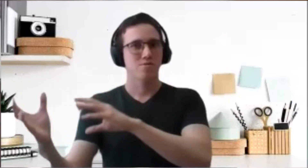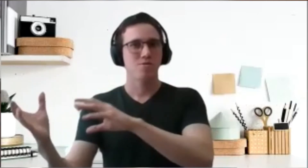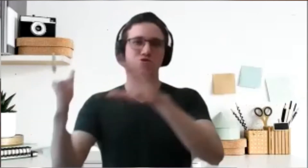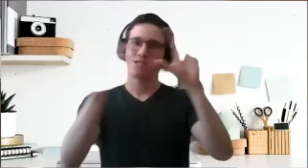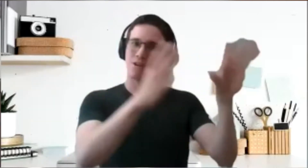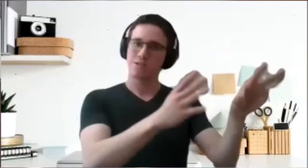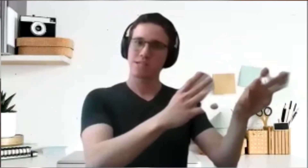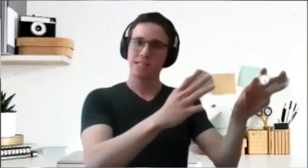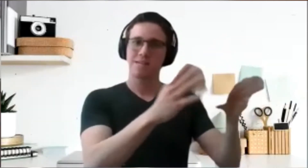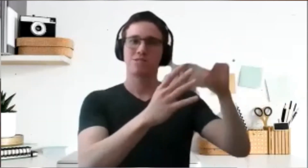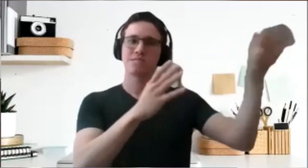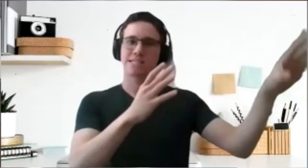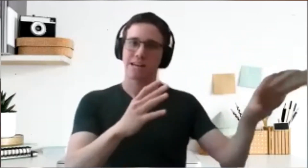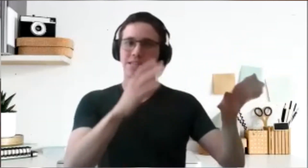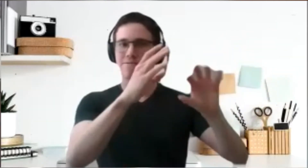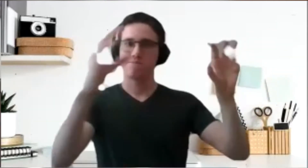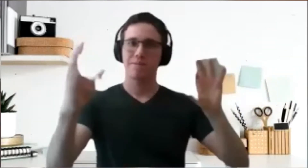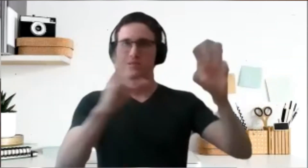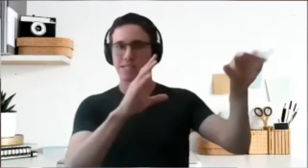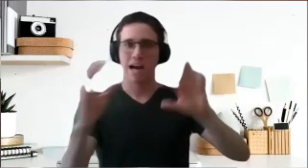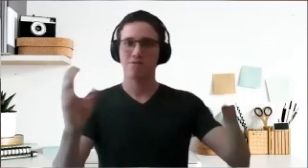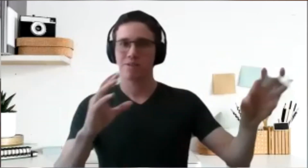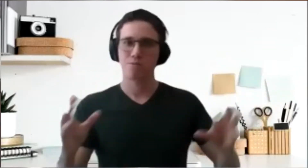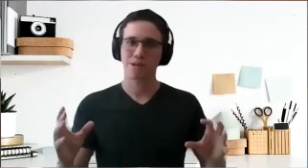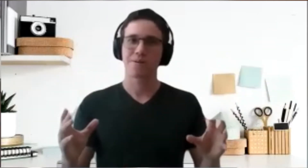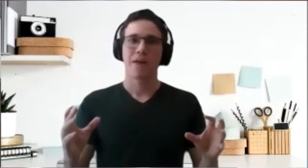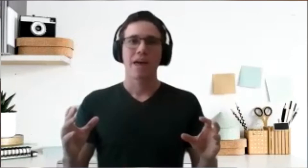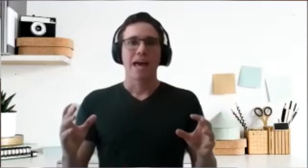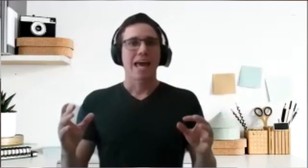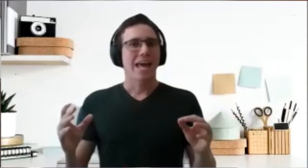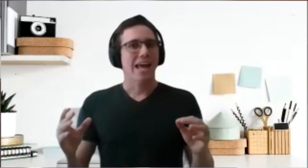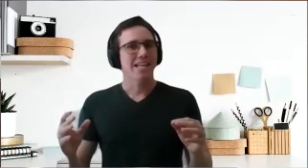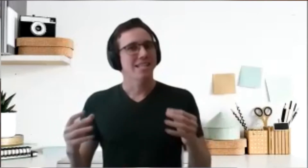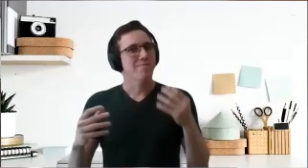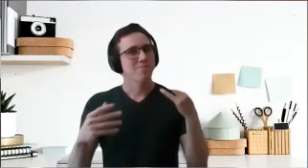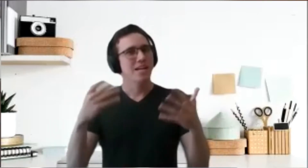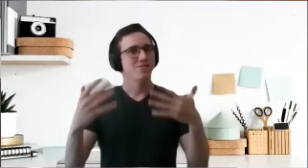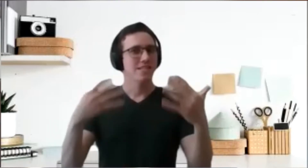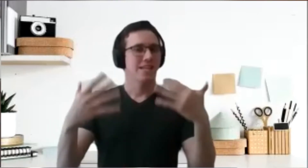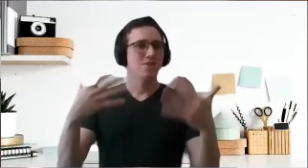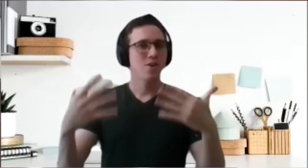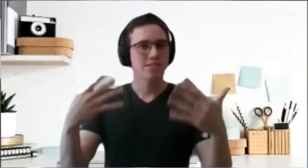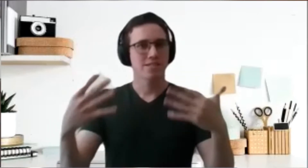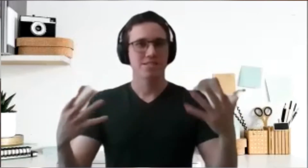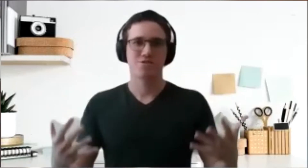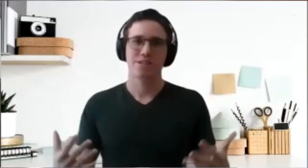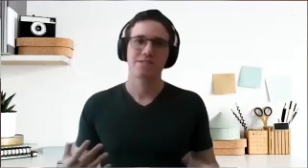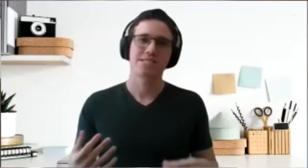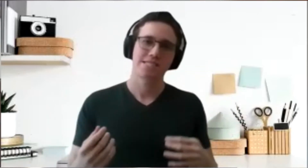close to another club. know the executives members and how they work and the impression that I got in these two years is